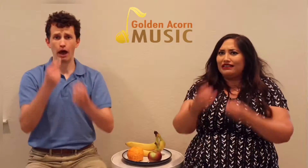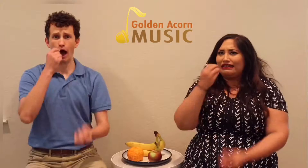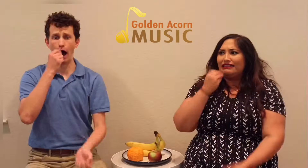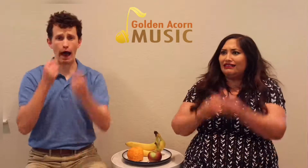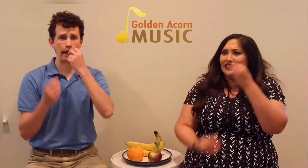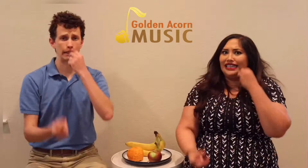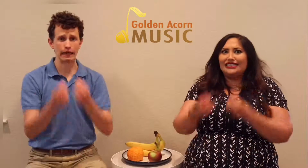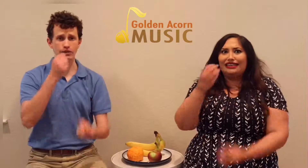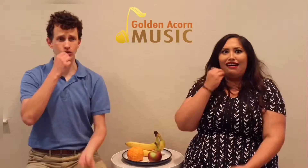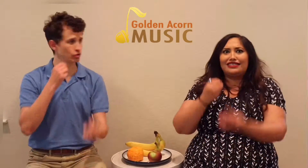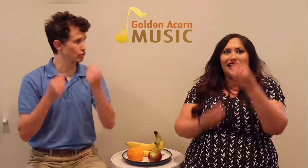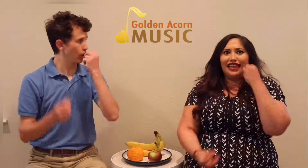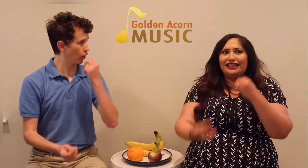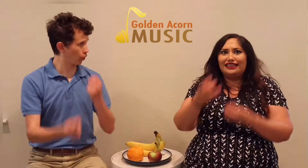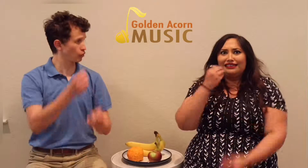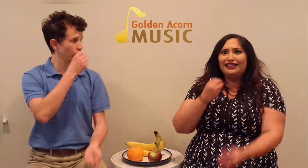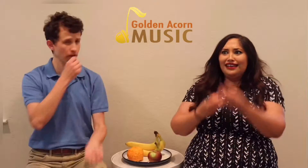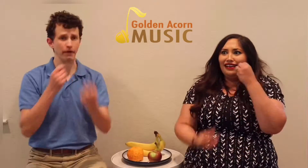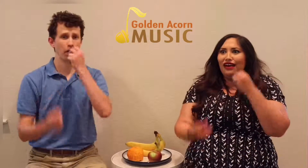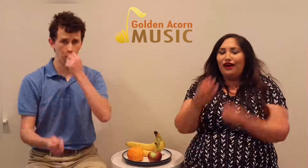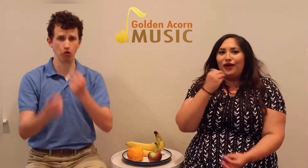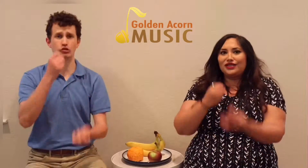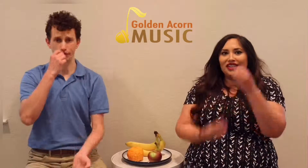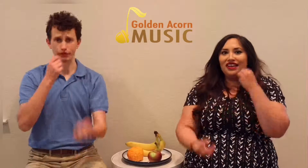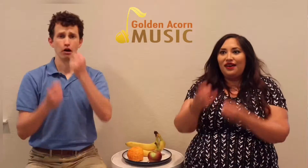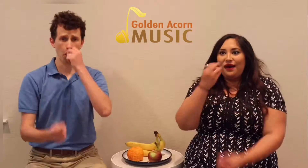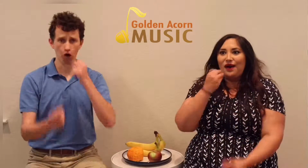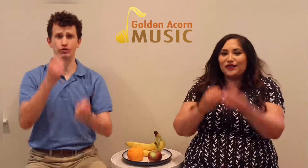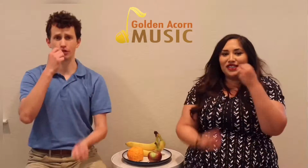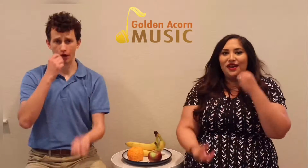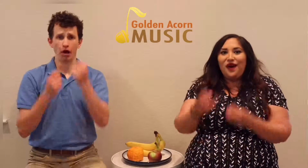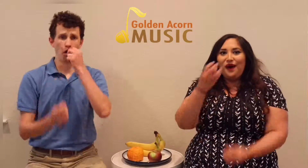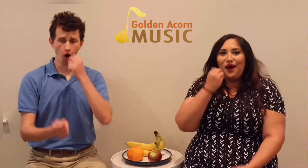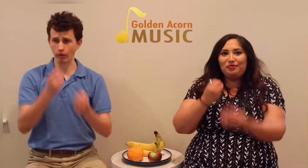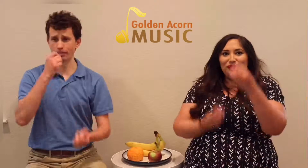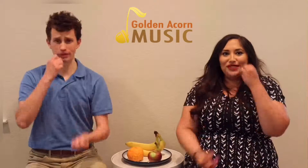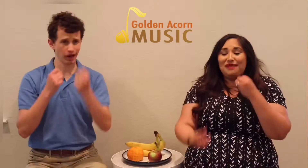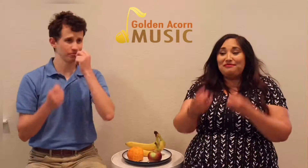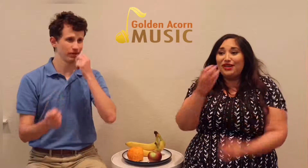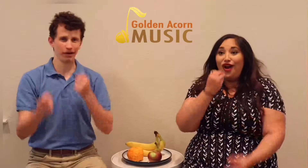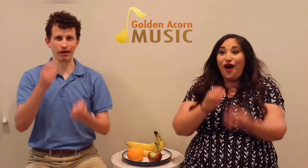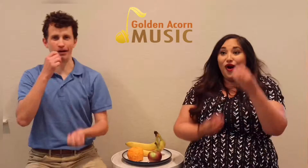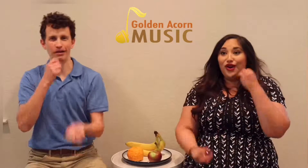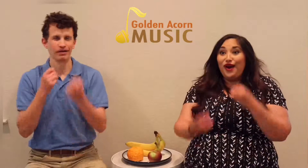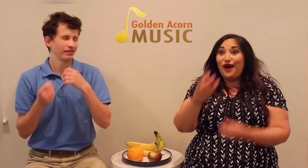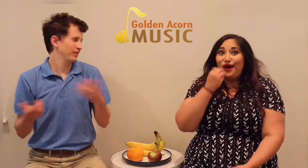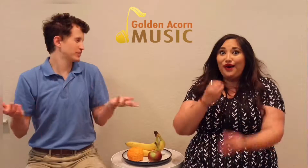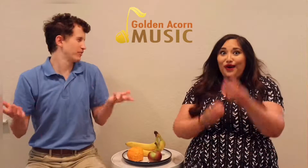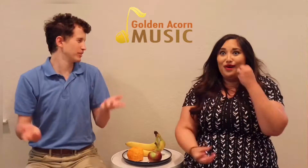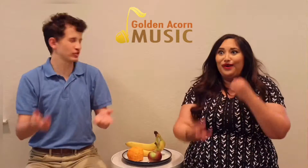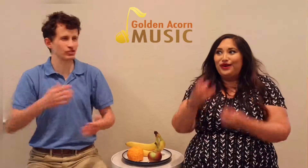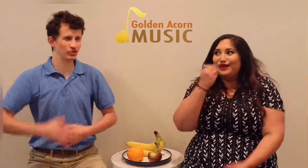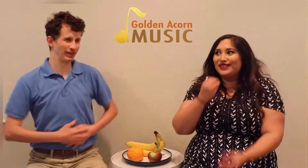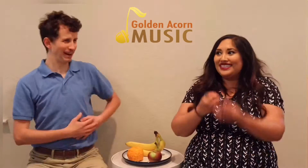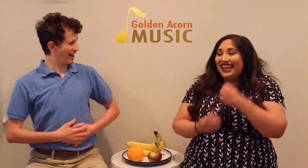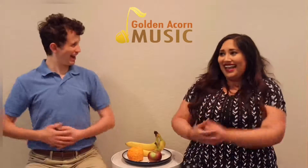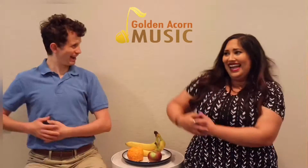I like to oat Oat Oat Opals and bananas It's fun, let's just do it. I